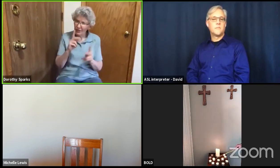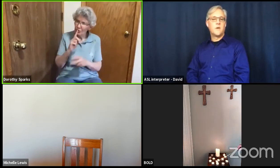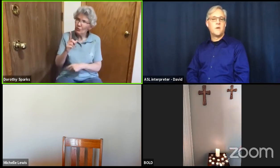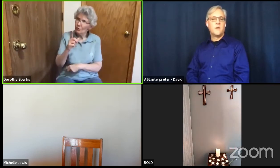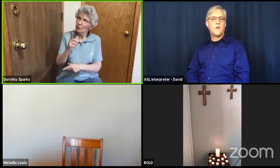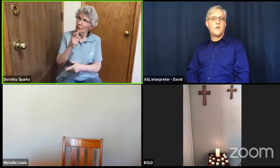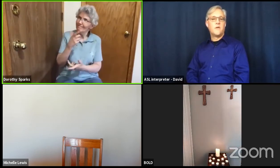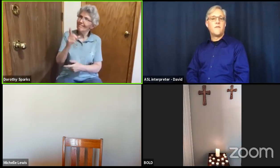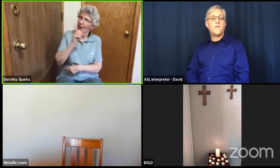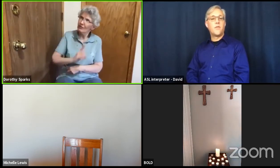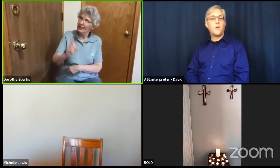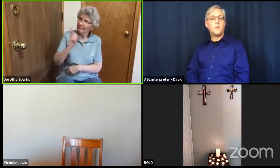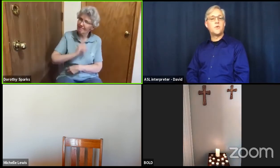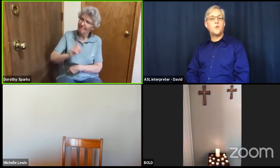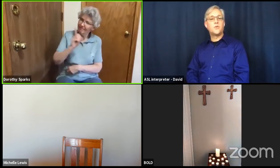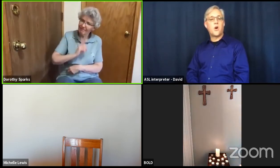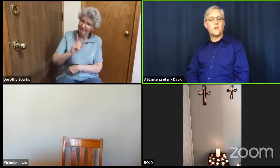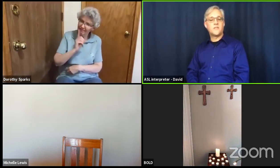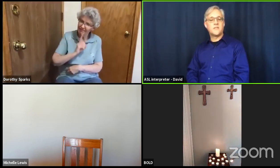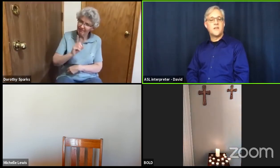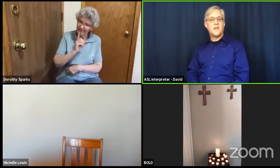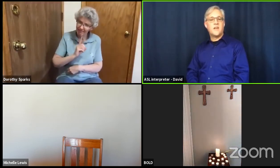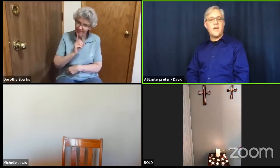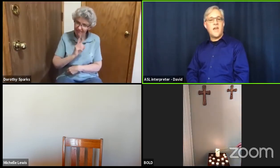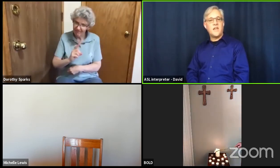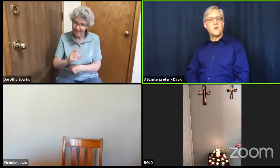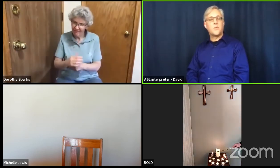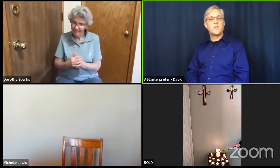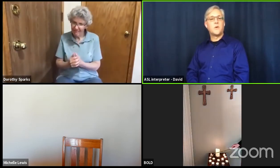for those whose hearts ache with loneliness